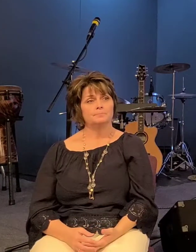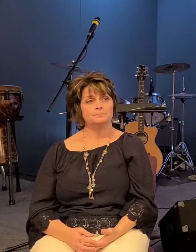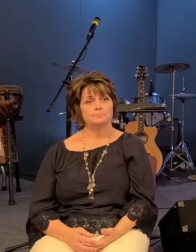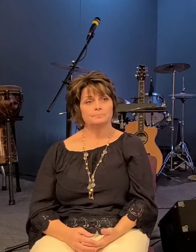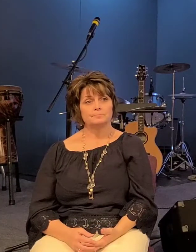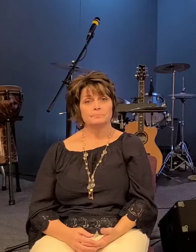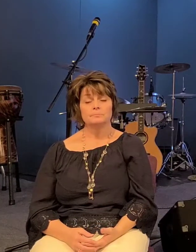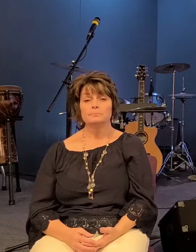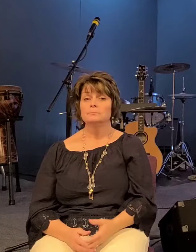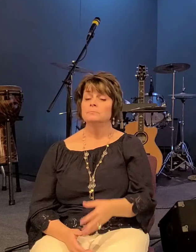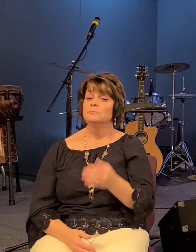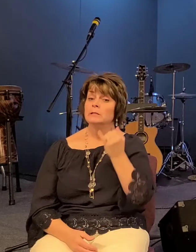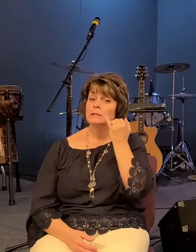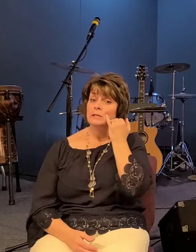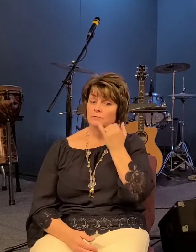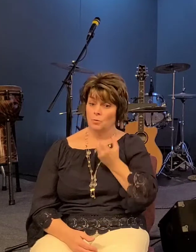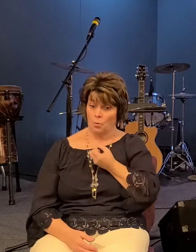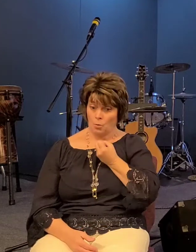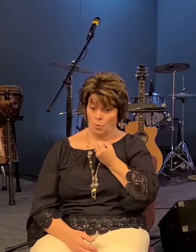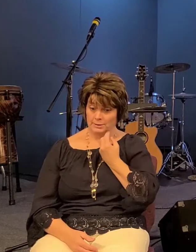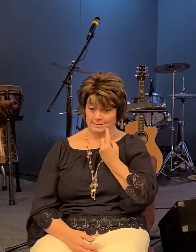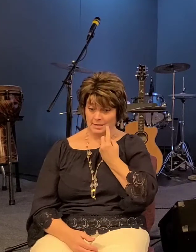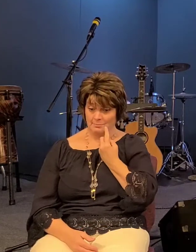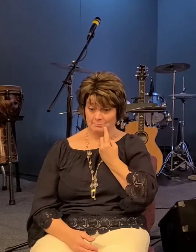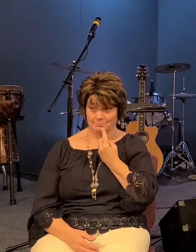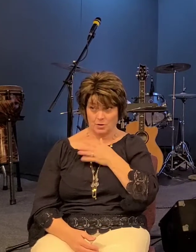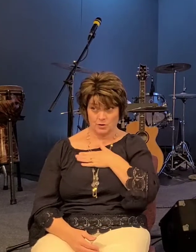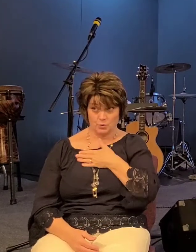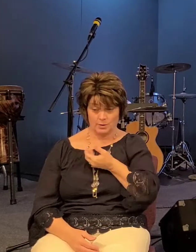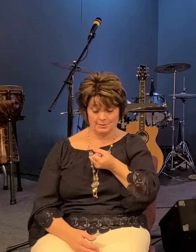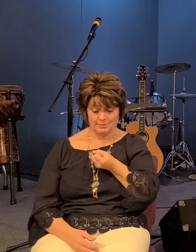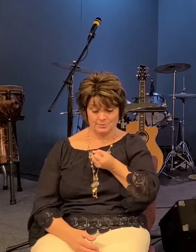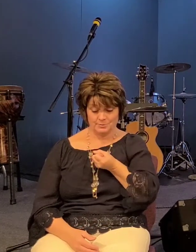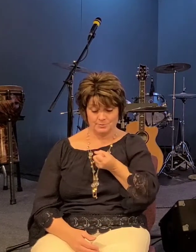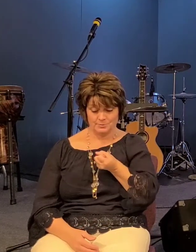and if you're holding on to something are you willing to let it go